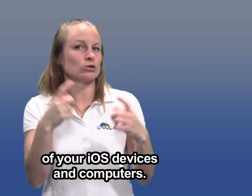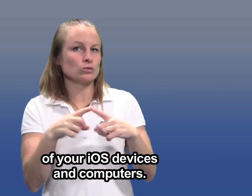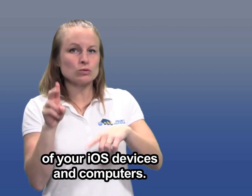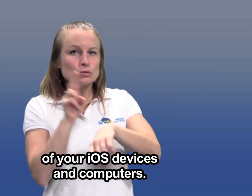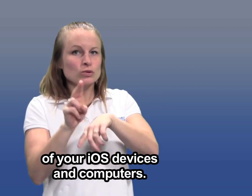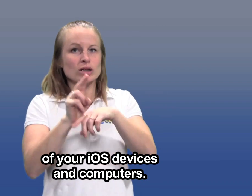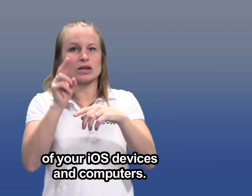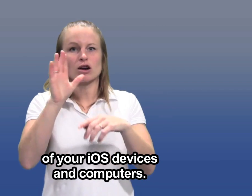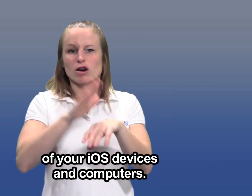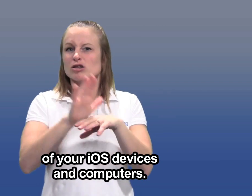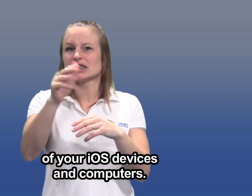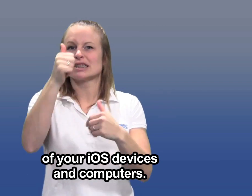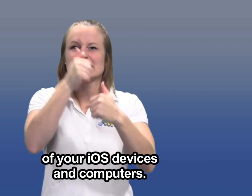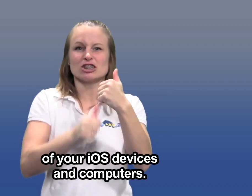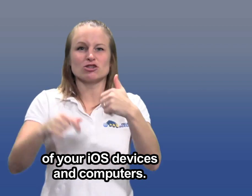iOS devices and computers.